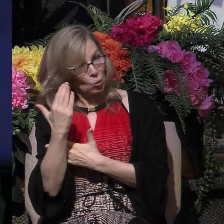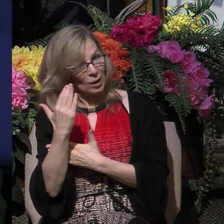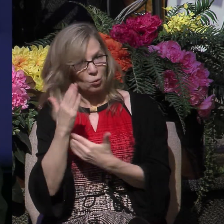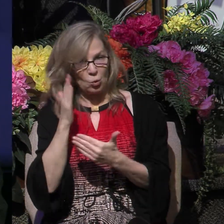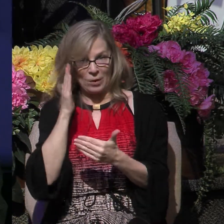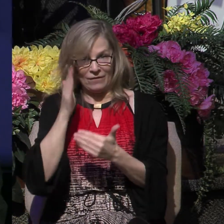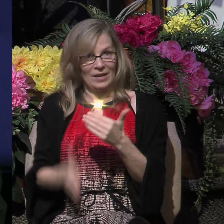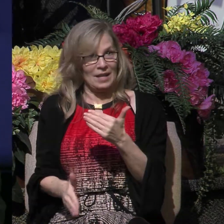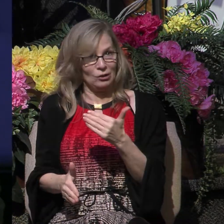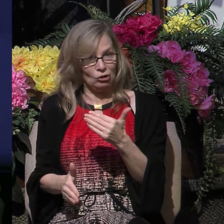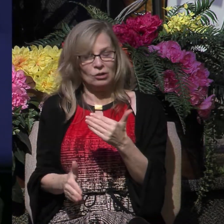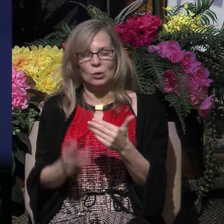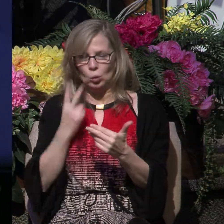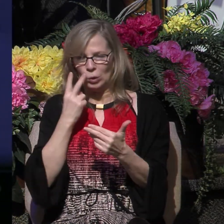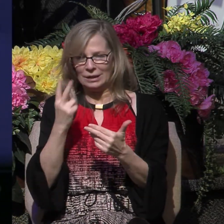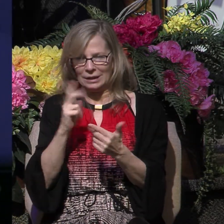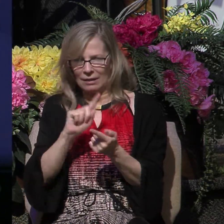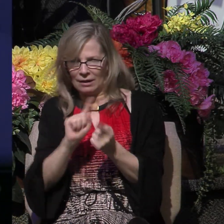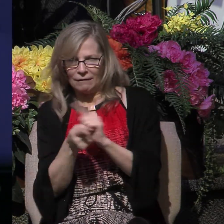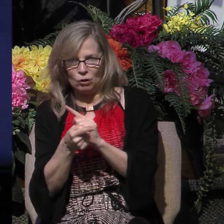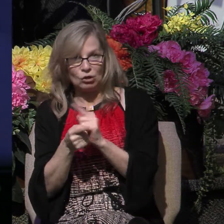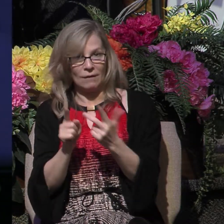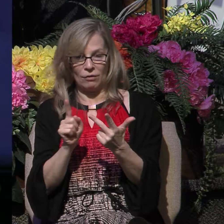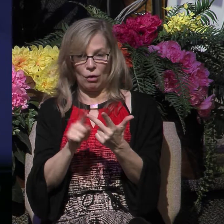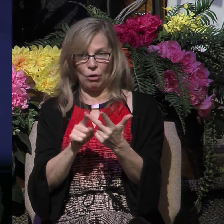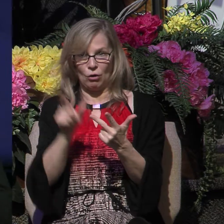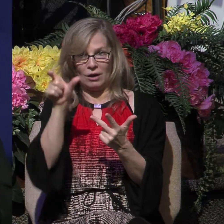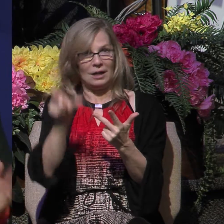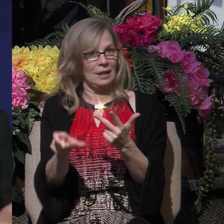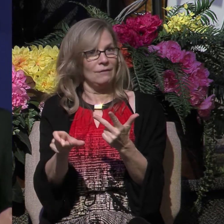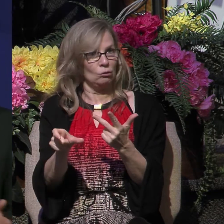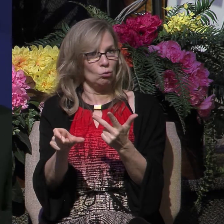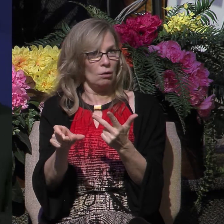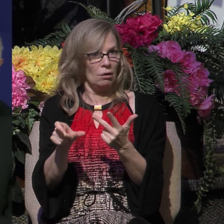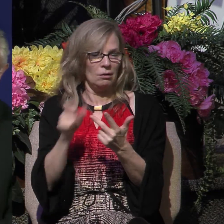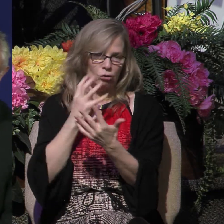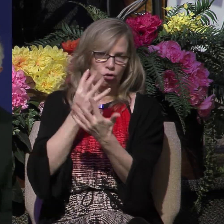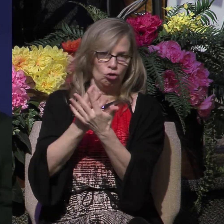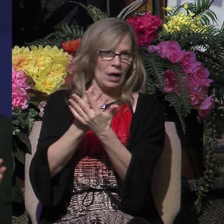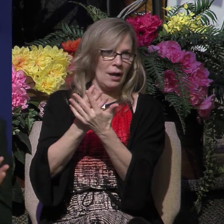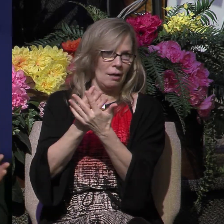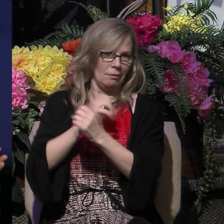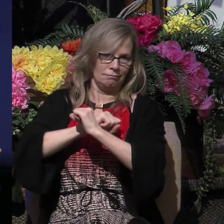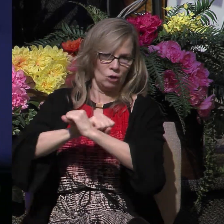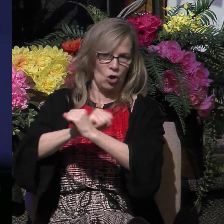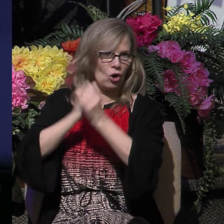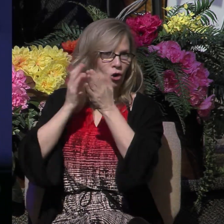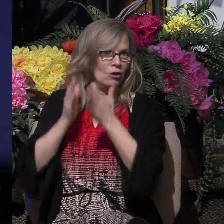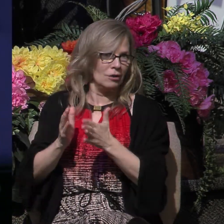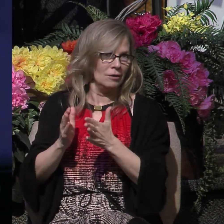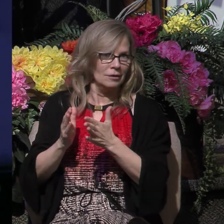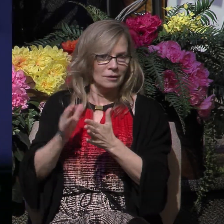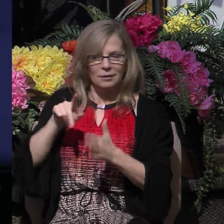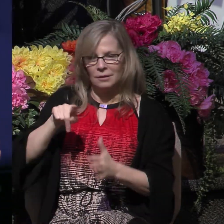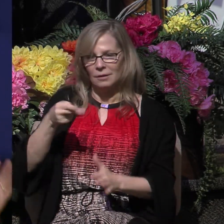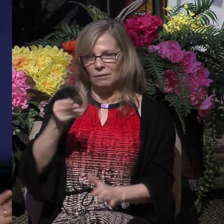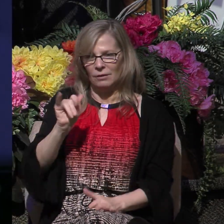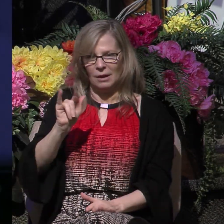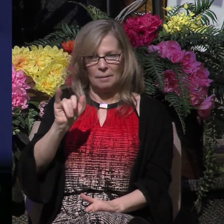conversion of the third individual, the Philippian jailer, a Gentile man. And I remind you that the background leading up to the